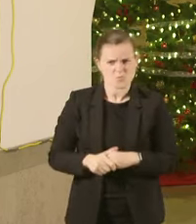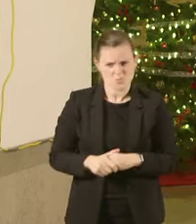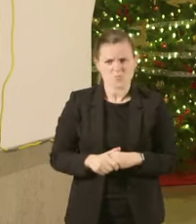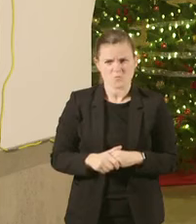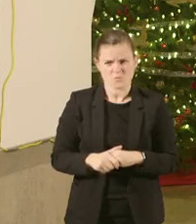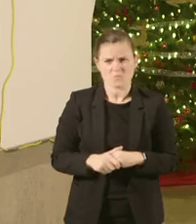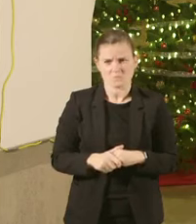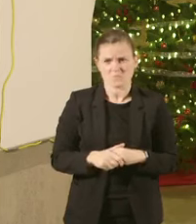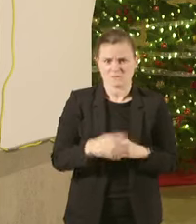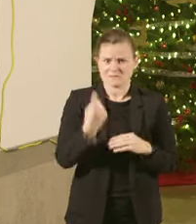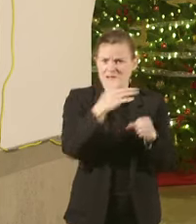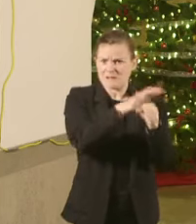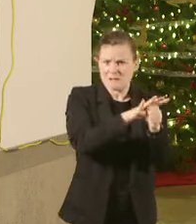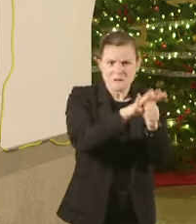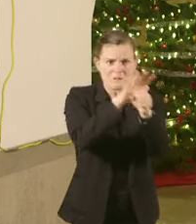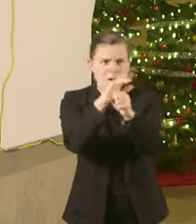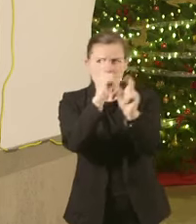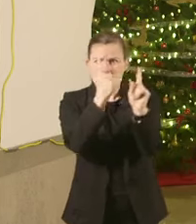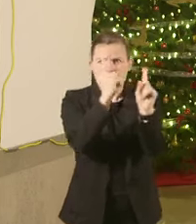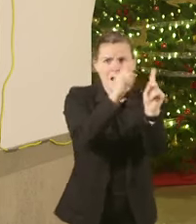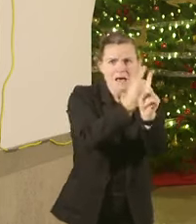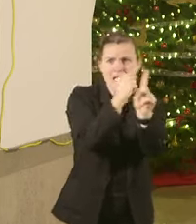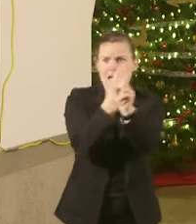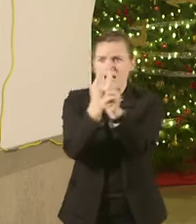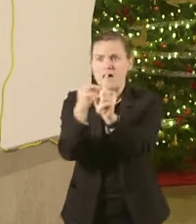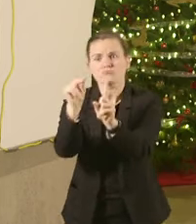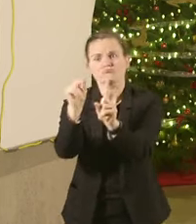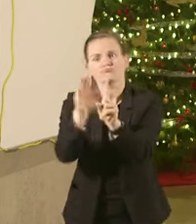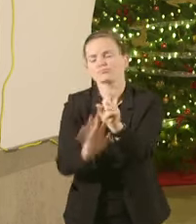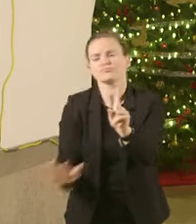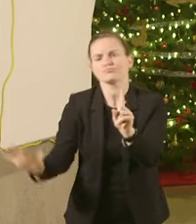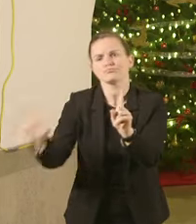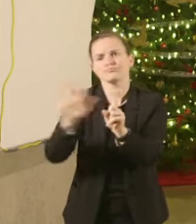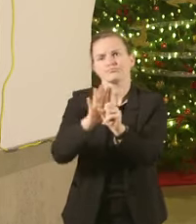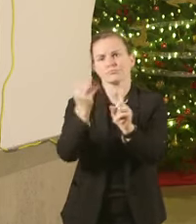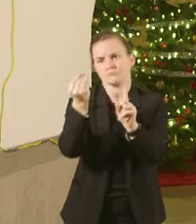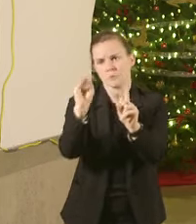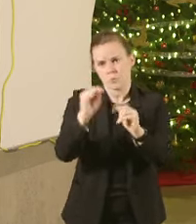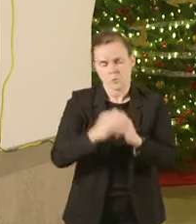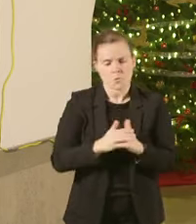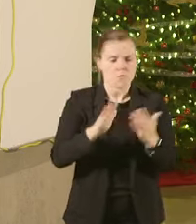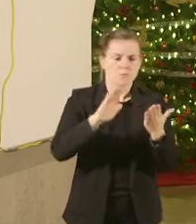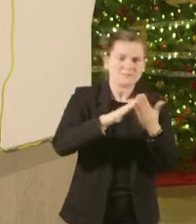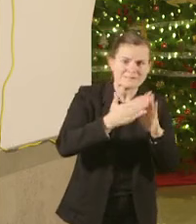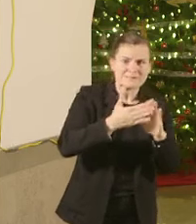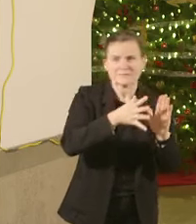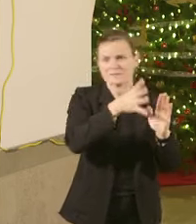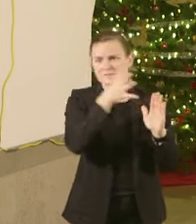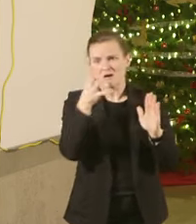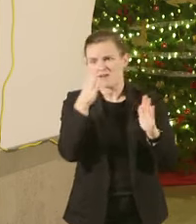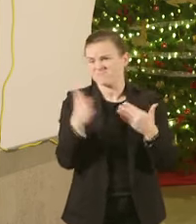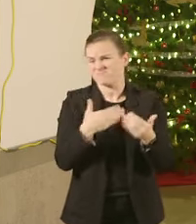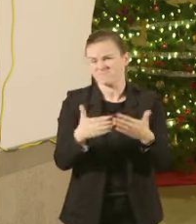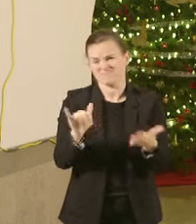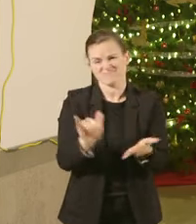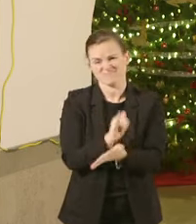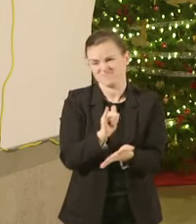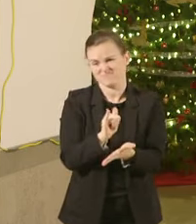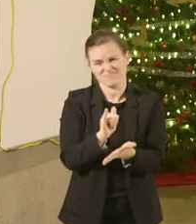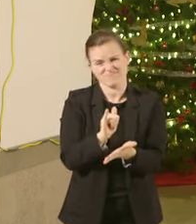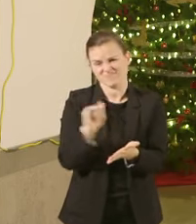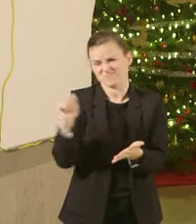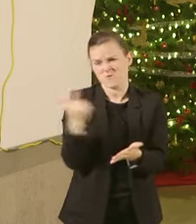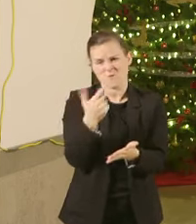it's a challenge in communities both urban and rural and it is affecting the ability of all hospitals from rural